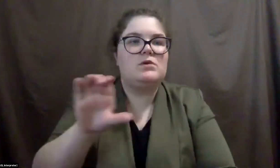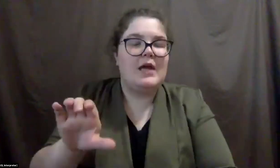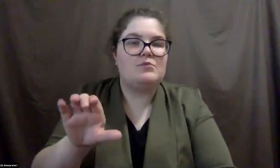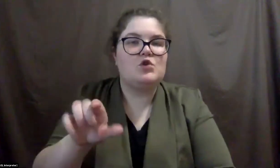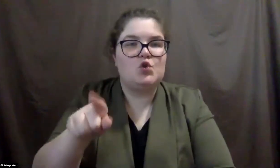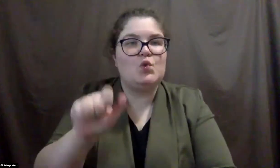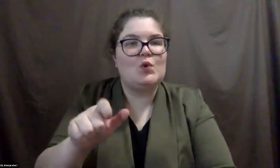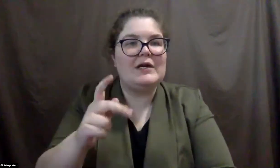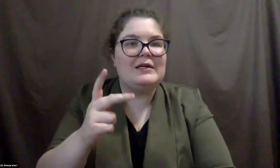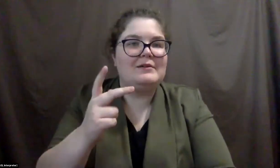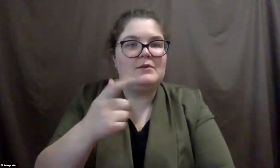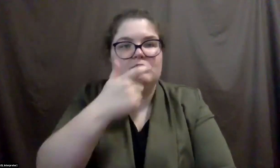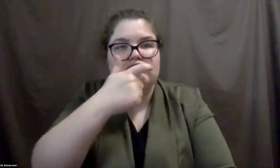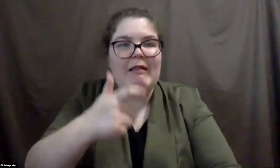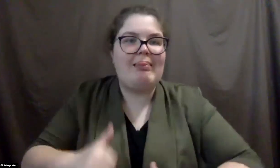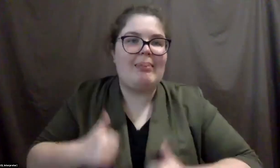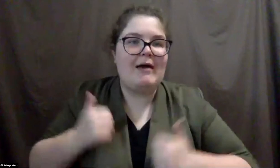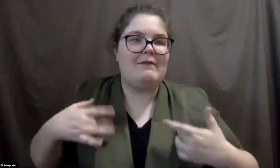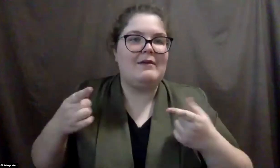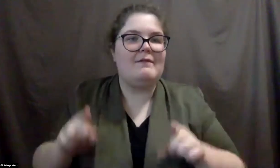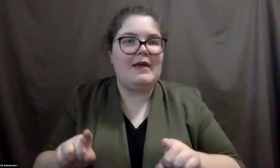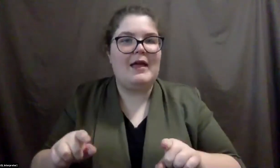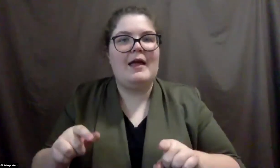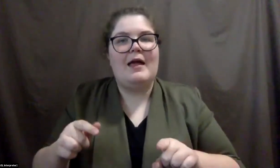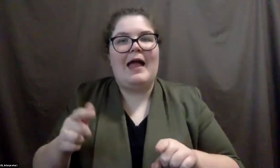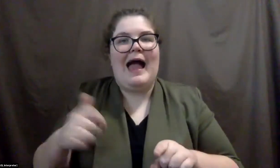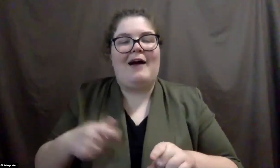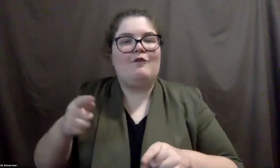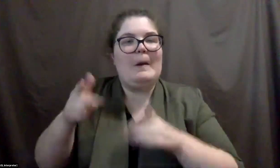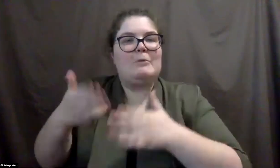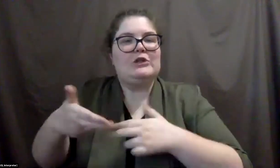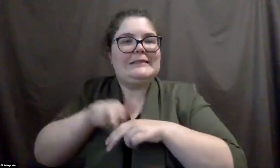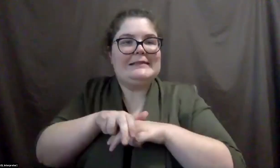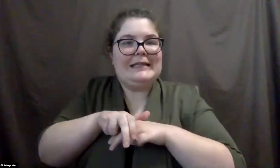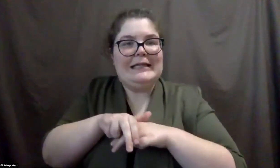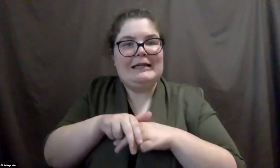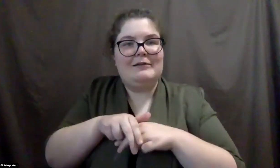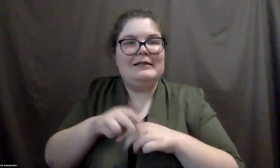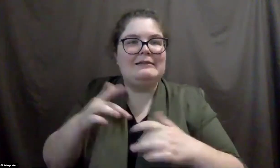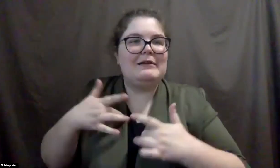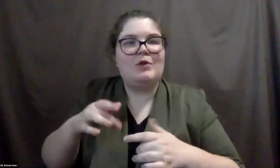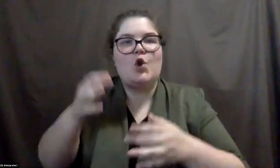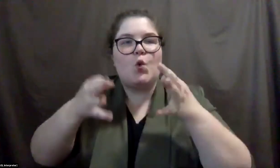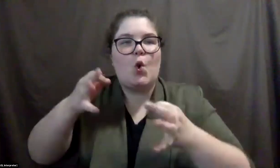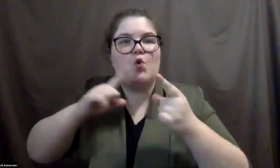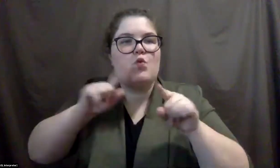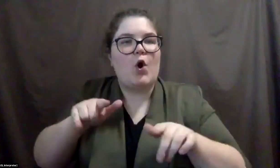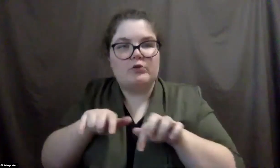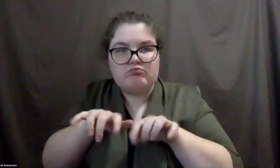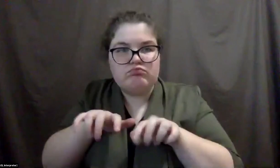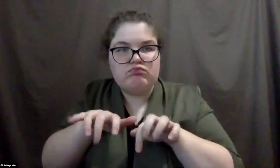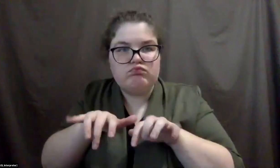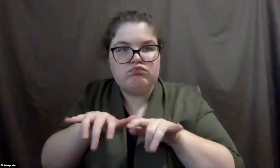you might see at a live event where you've got a, um, transcriptionist, um, often a court reporter or someone trained in that. You will